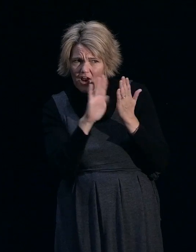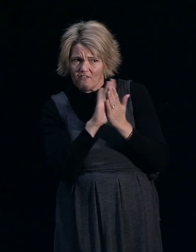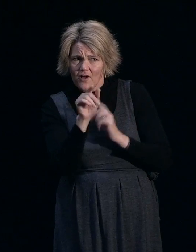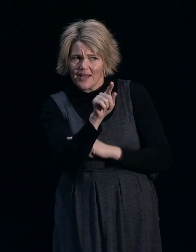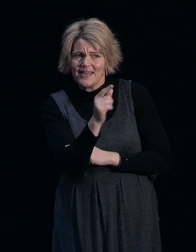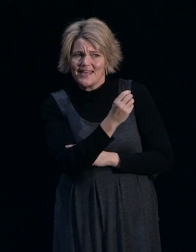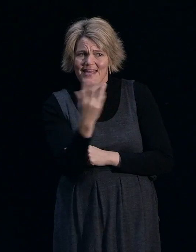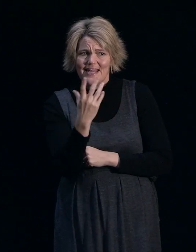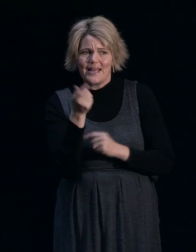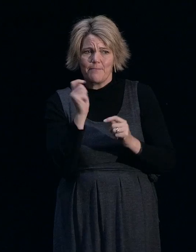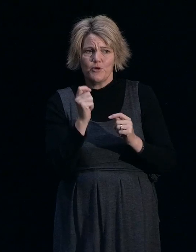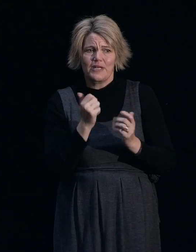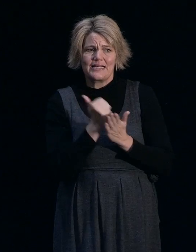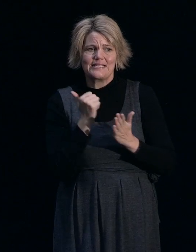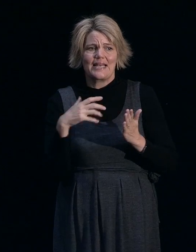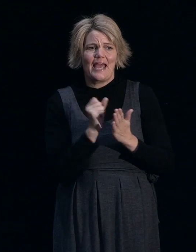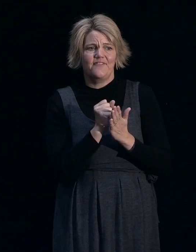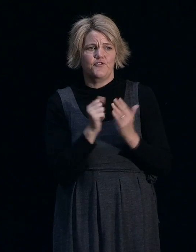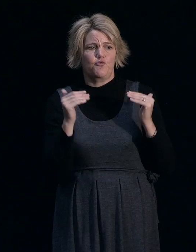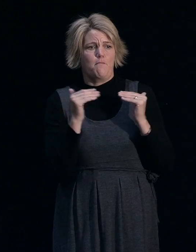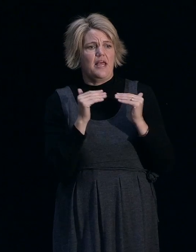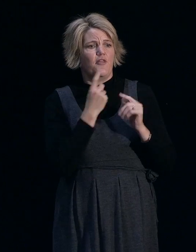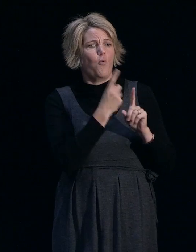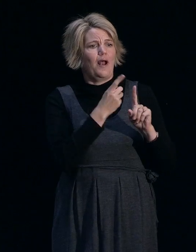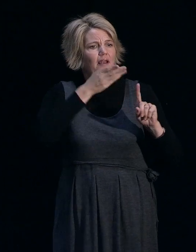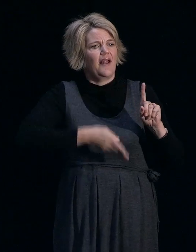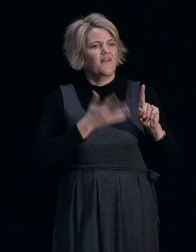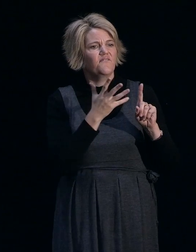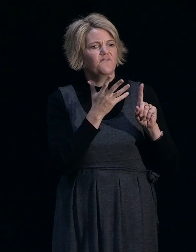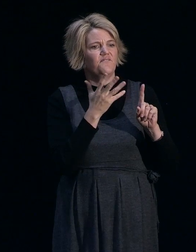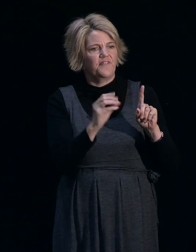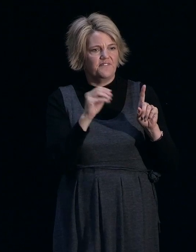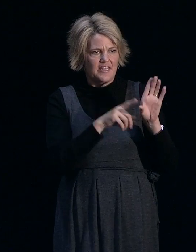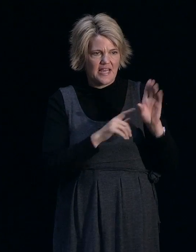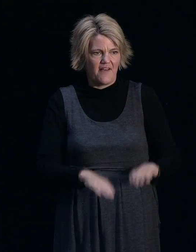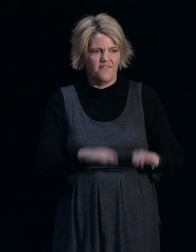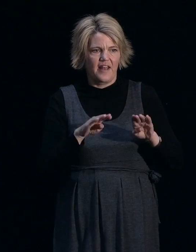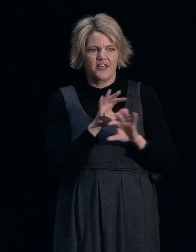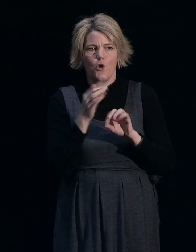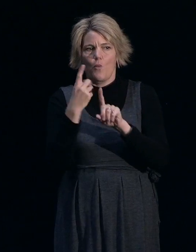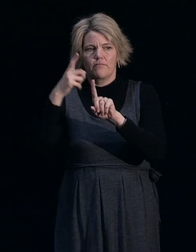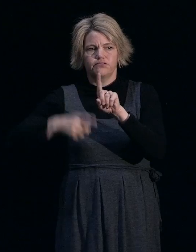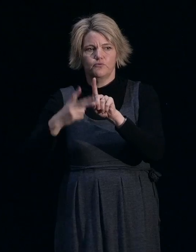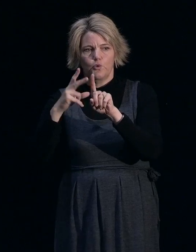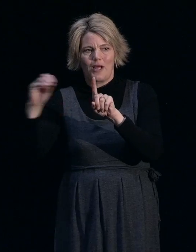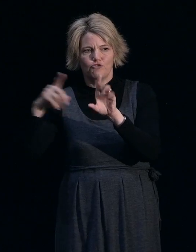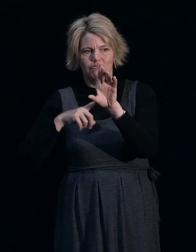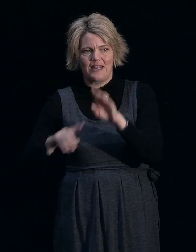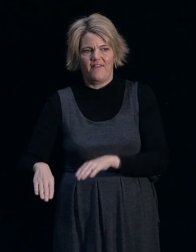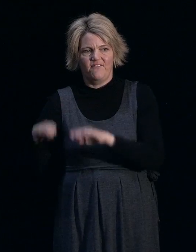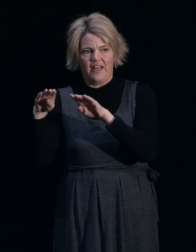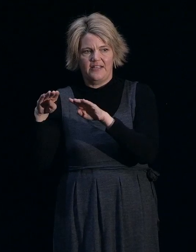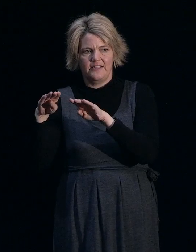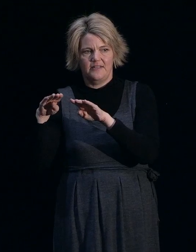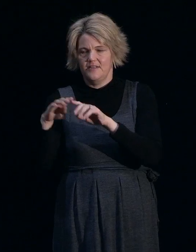meet that one in 50 years. So I think there's confusion around the one in 50 year level and the one in 200 year level. But any building consent will have to meet that one in